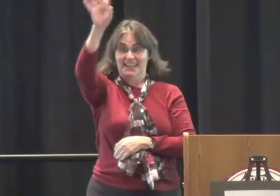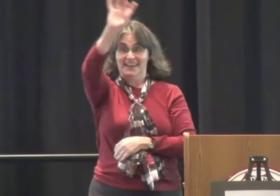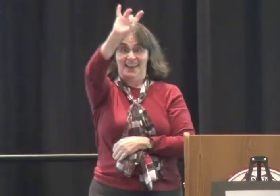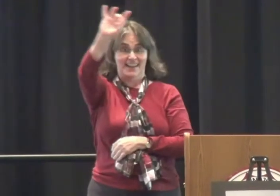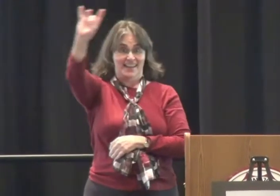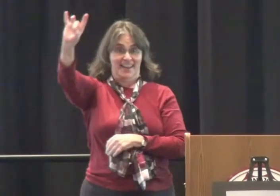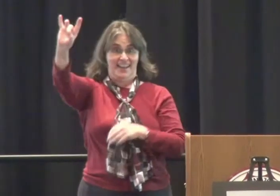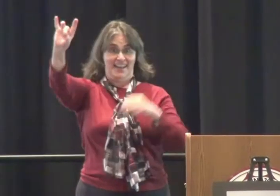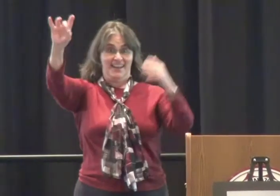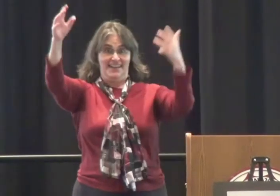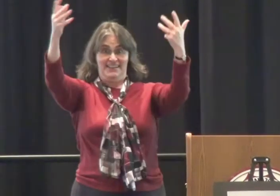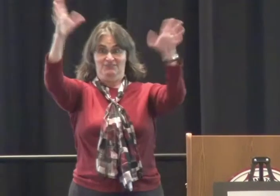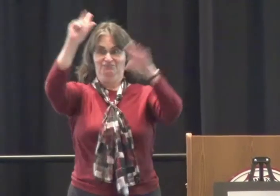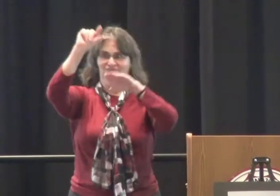This is from 1988.